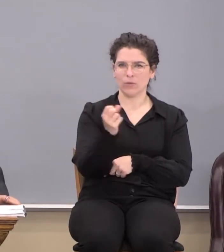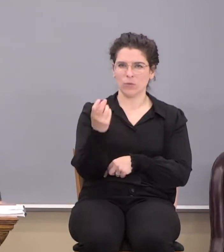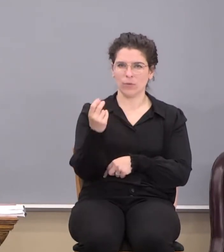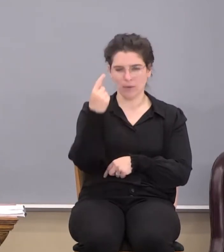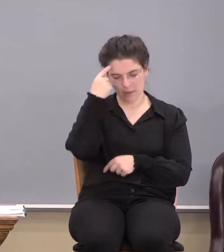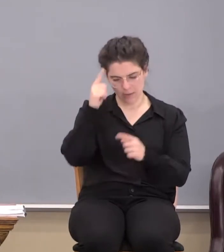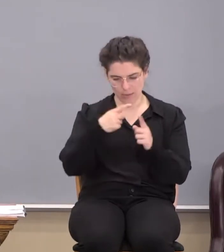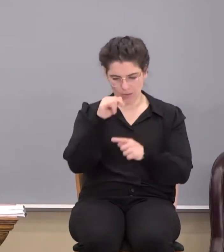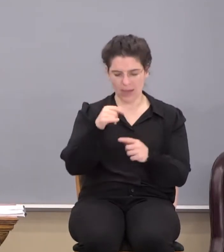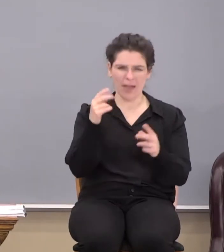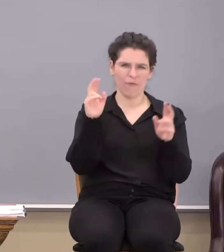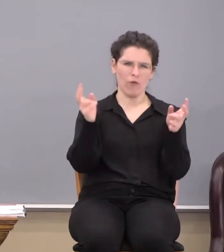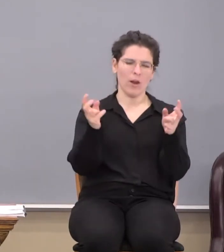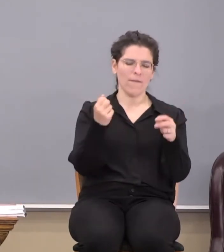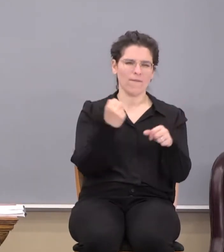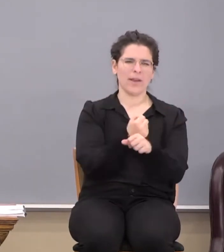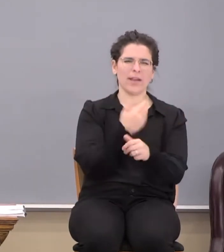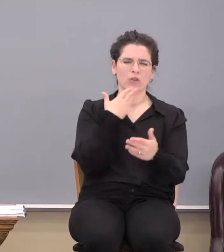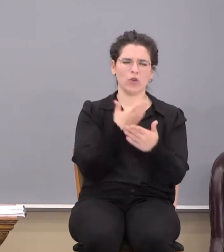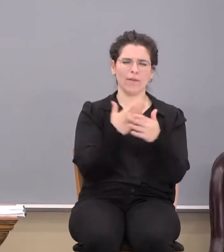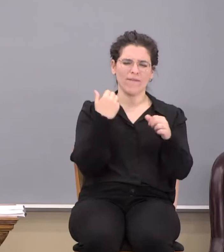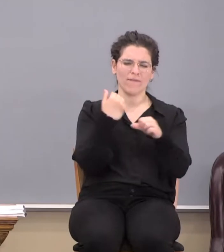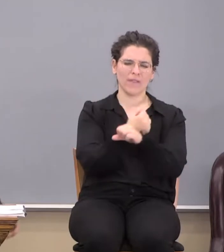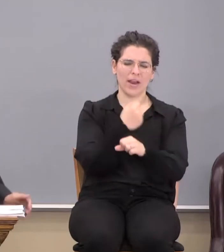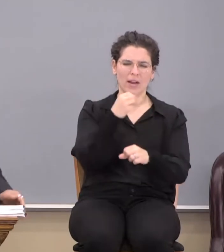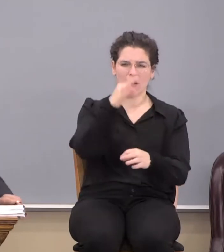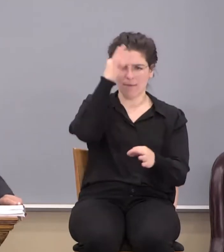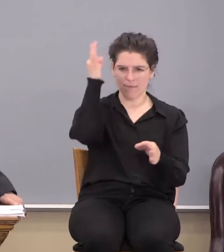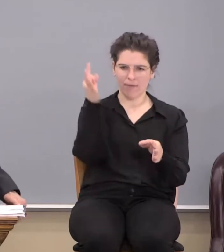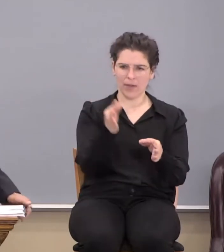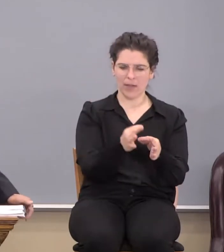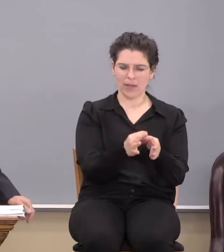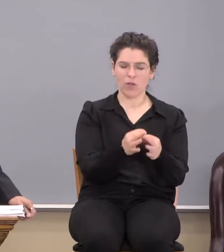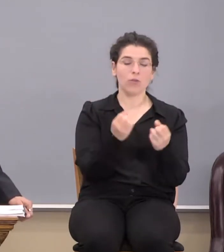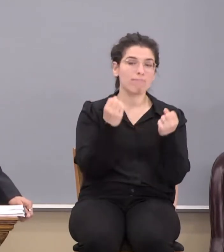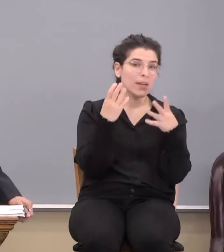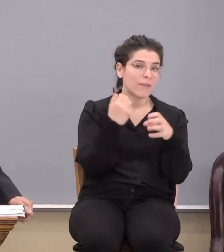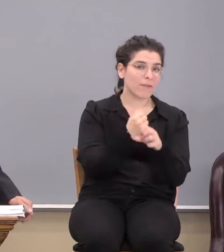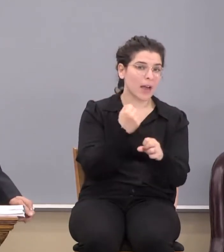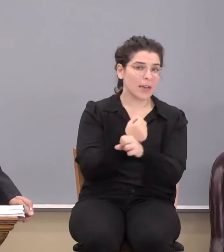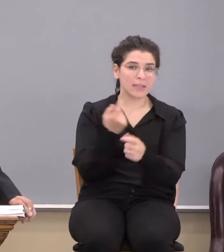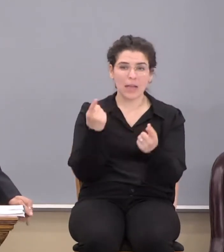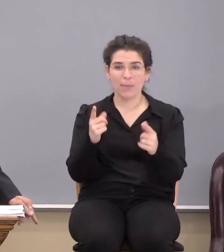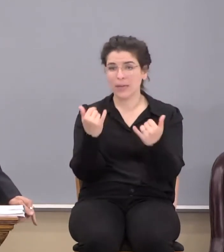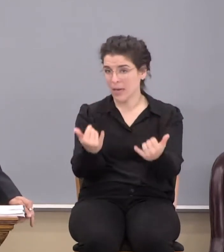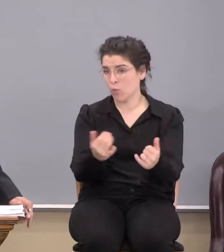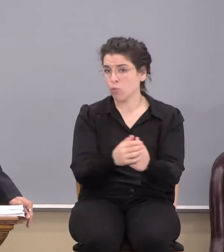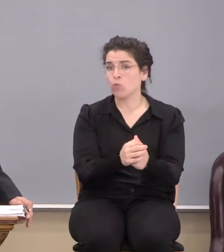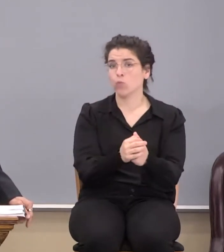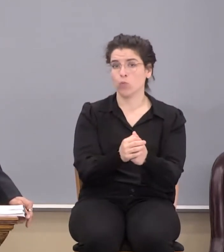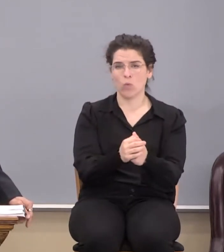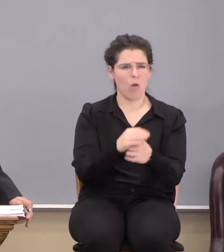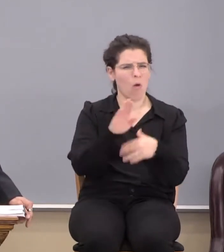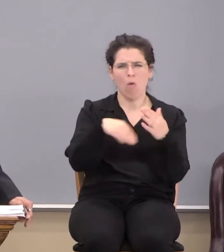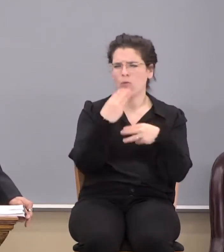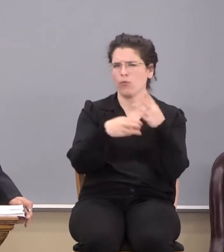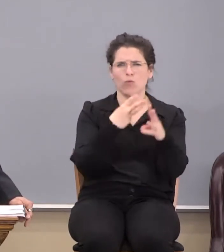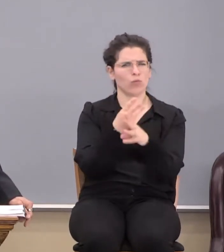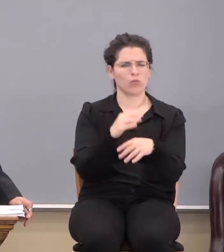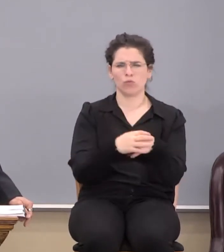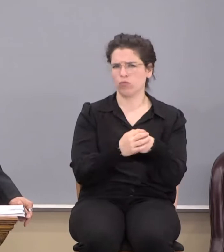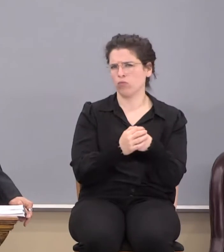Think about that phrase there, fight the good fight of faith. There are a lot of fights going on right now all over the world.